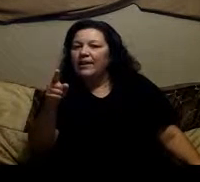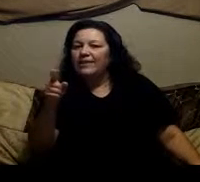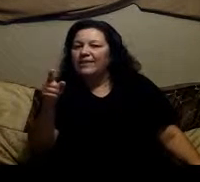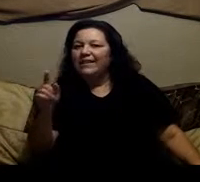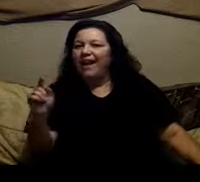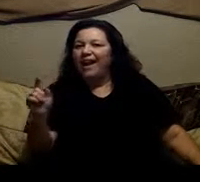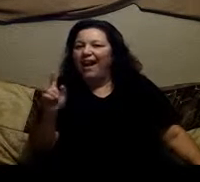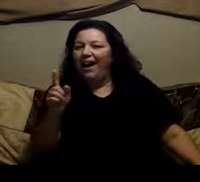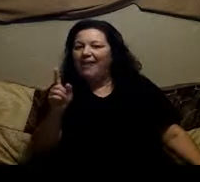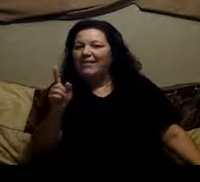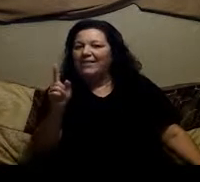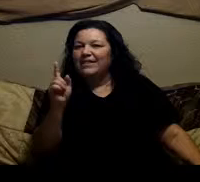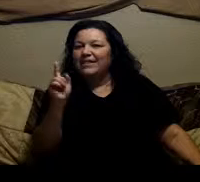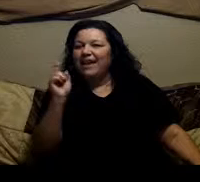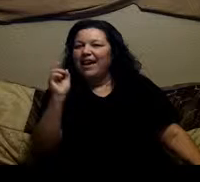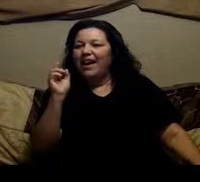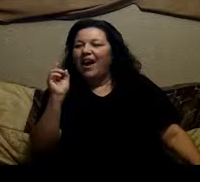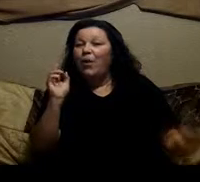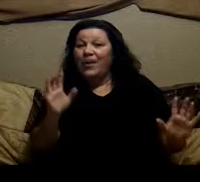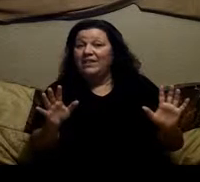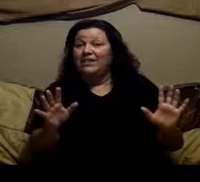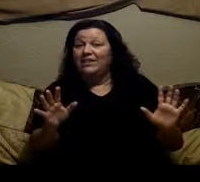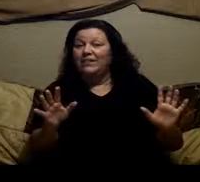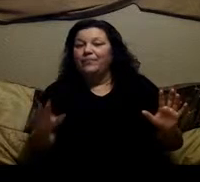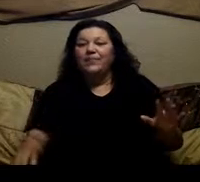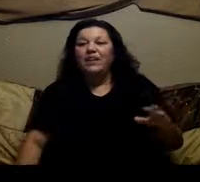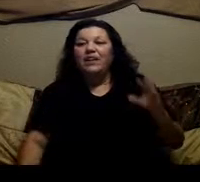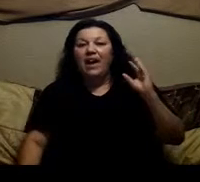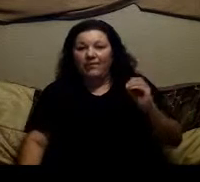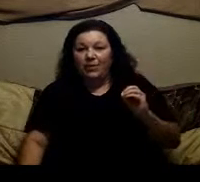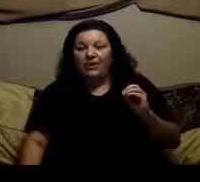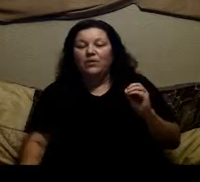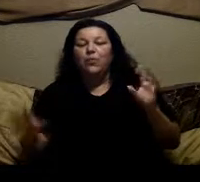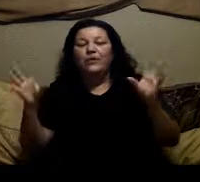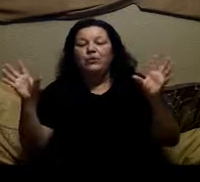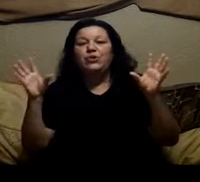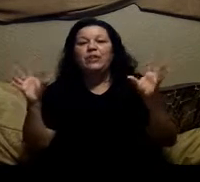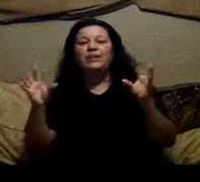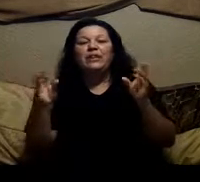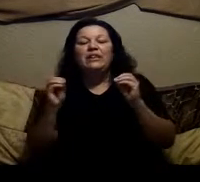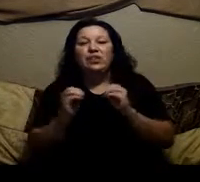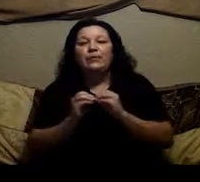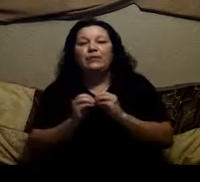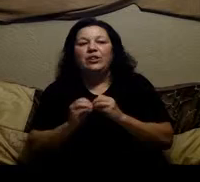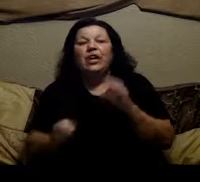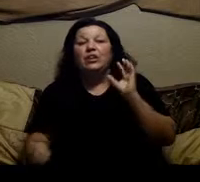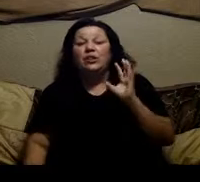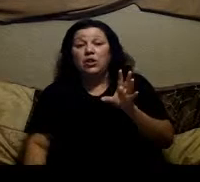everybody has a weakness everyone when you start eliminating junk from your diet you're going to